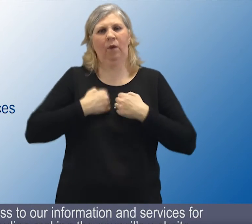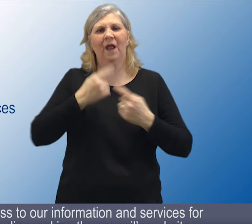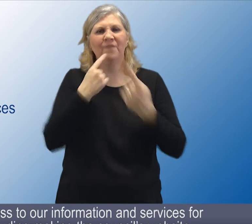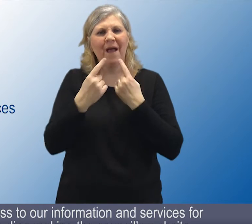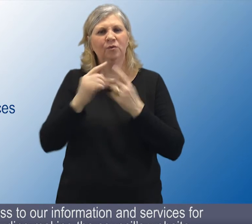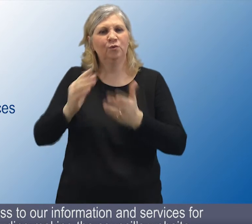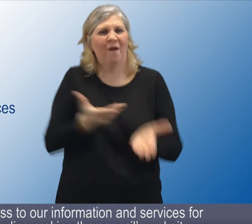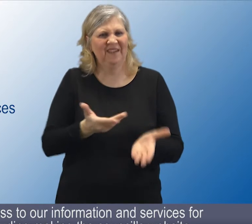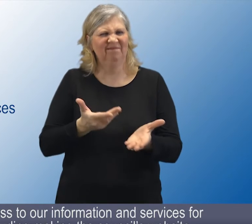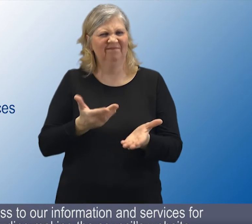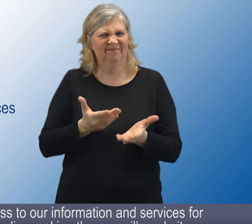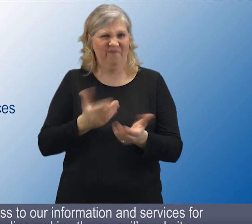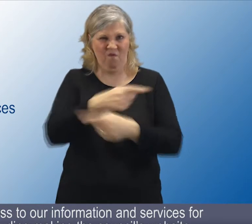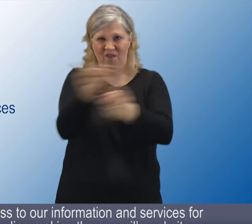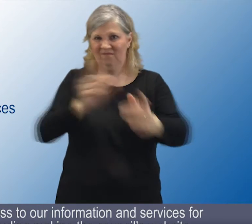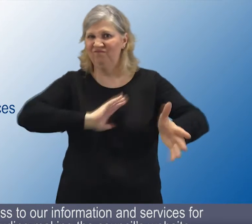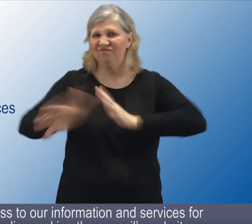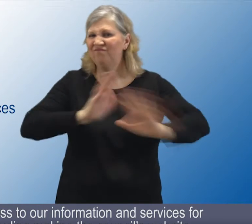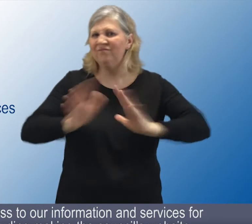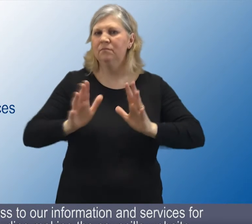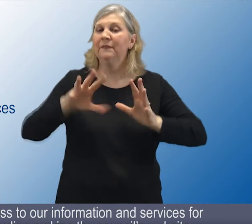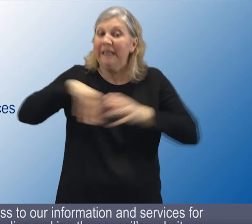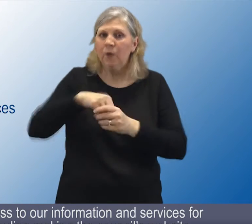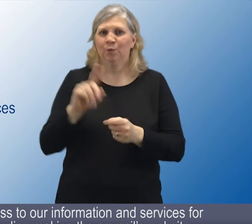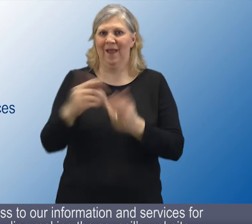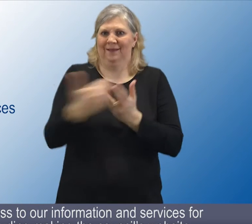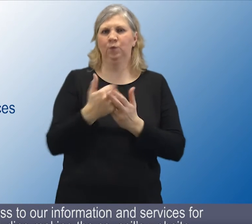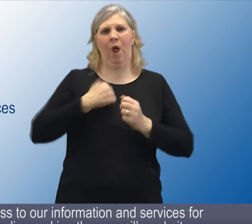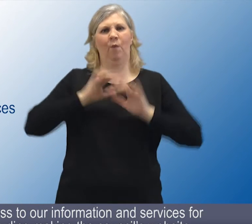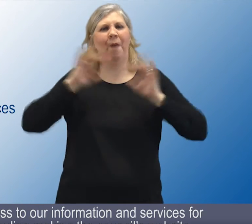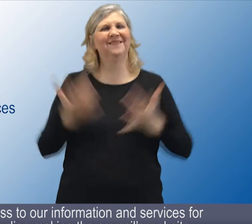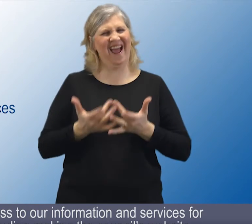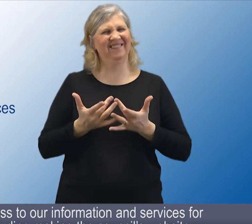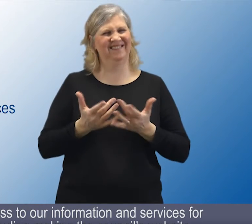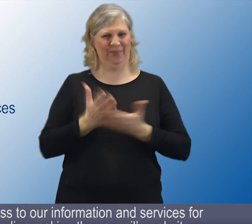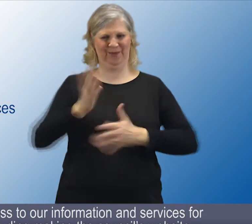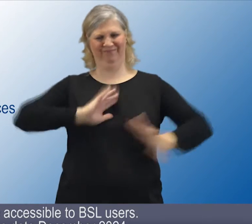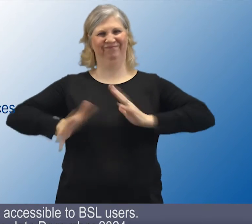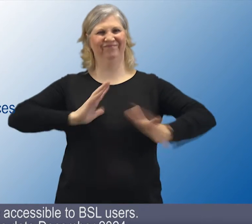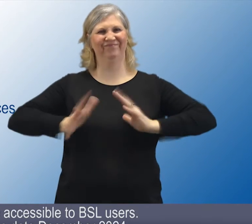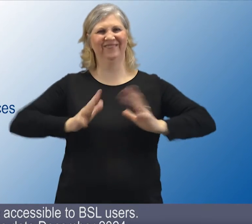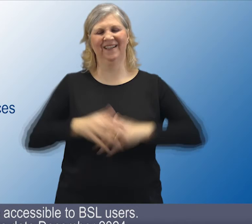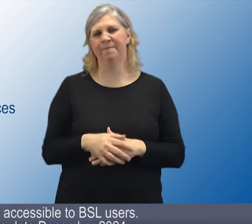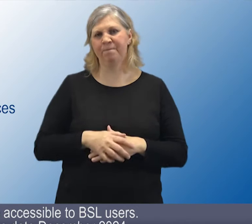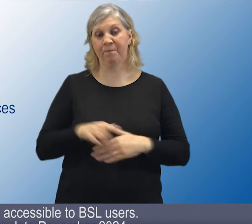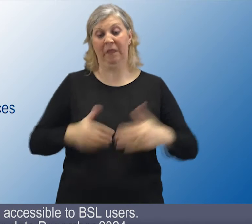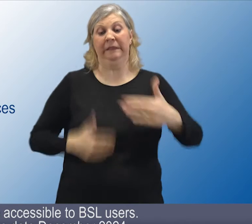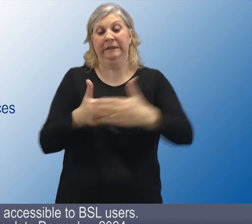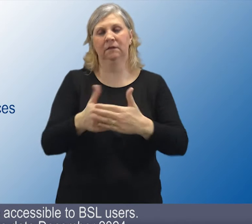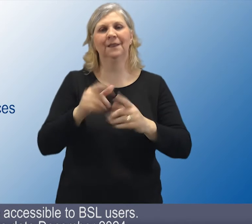2. Improve access to our information and services for BSL users, including making the Council's website more